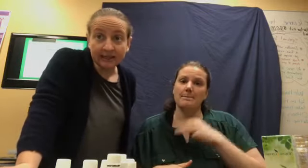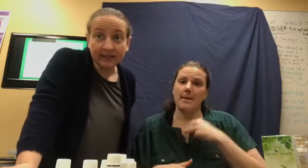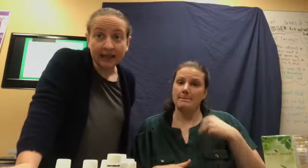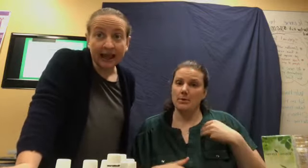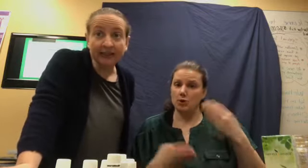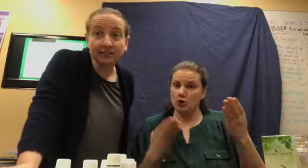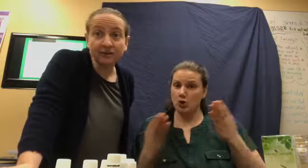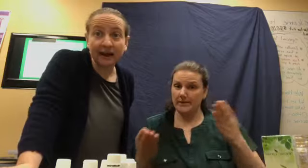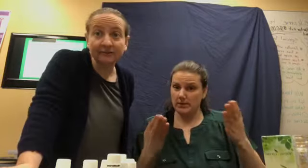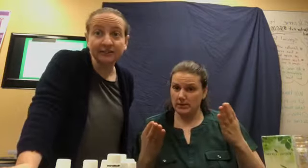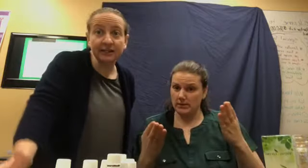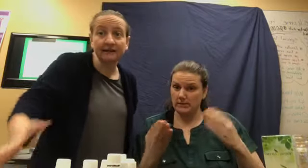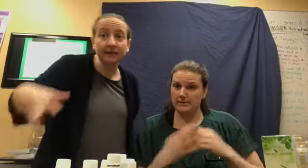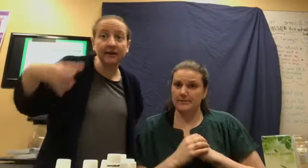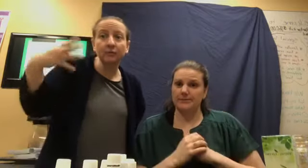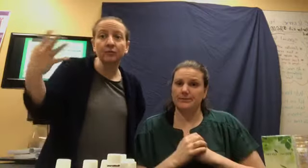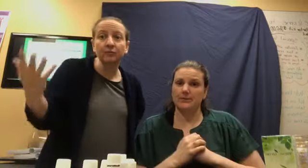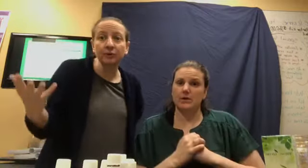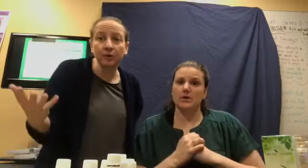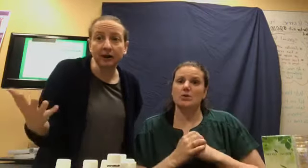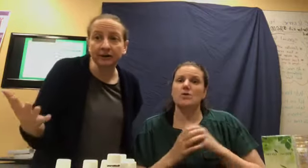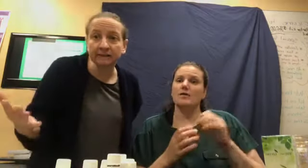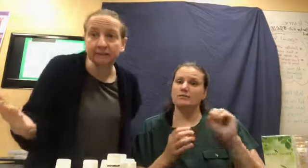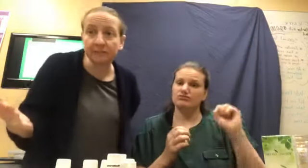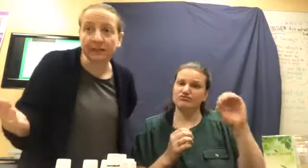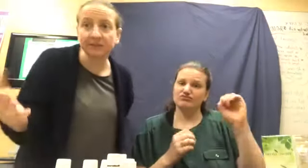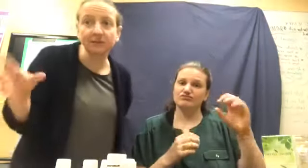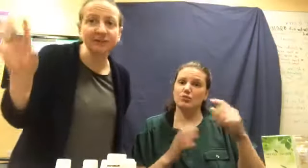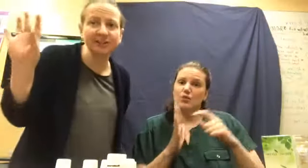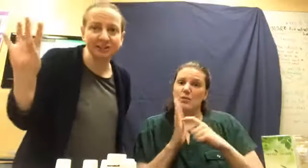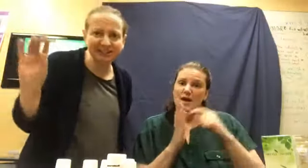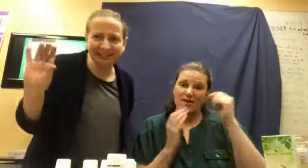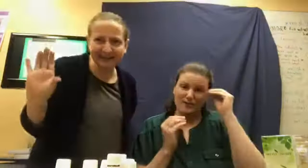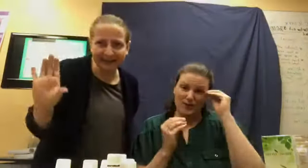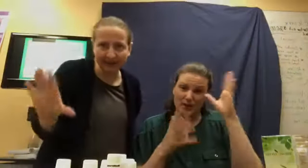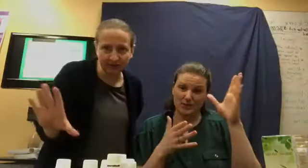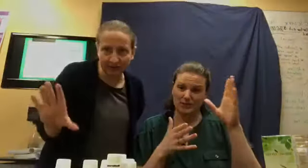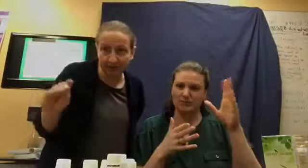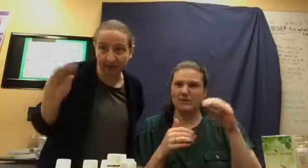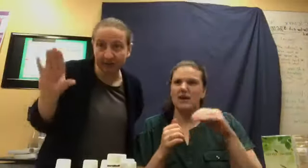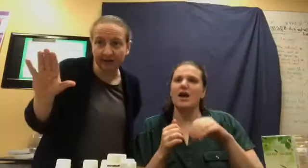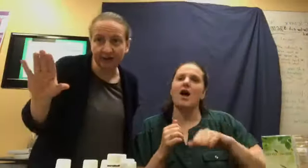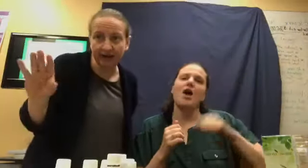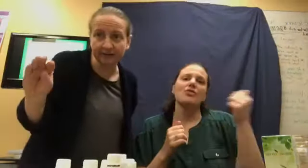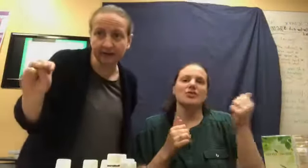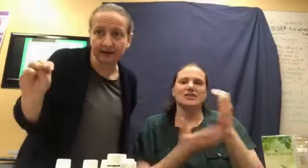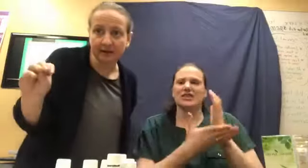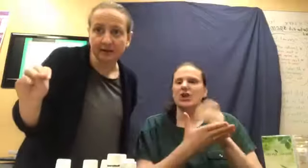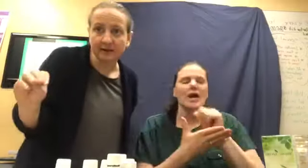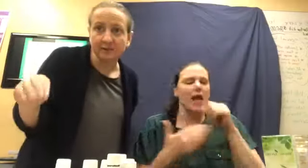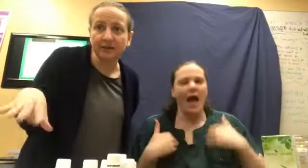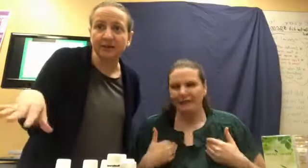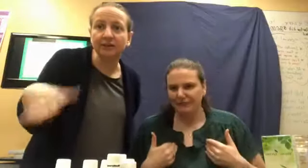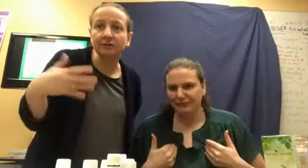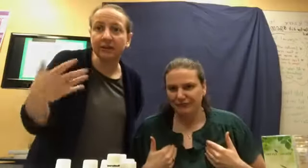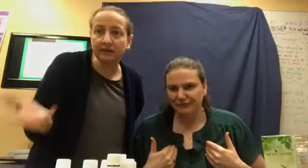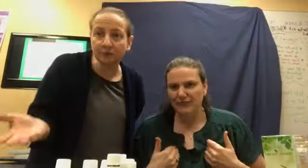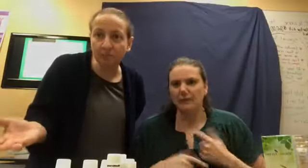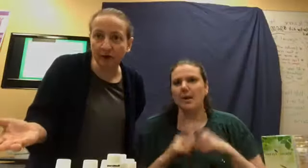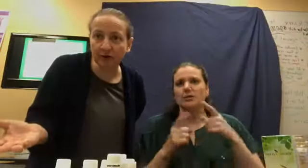And, you have to give them the required information, which is in another section that I don't have here. But, then you claim your product.